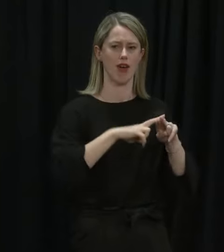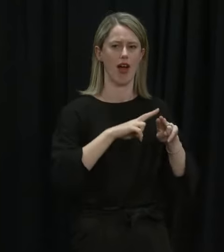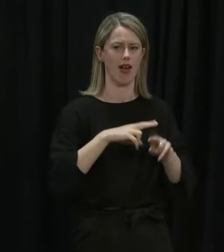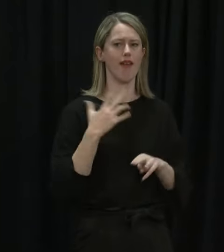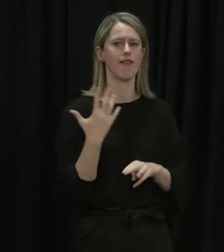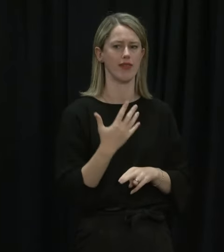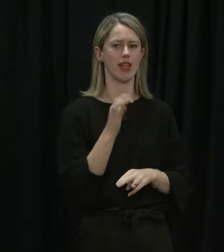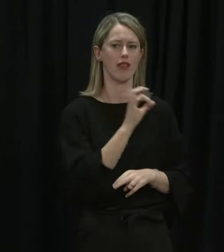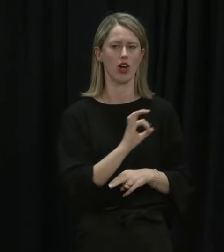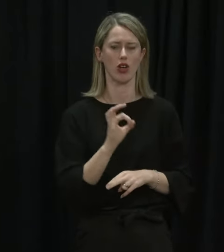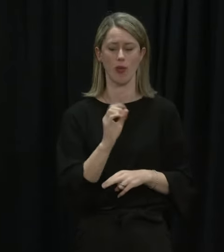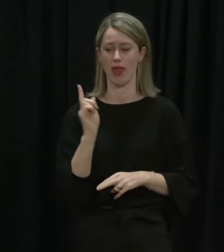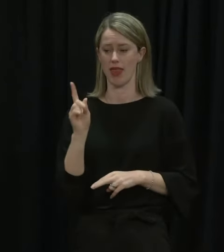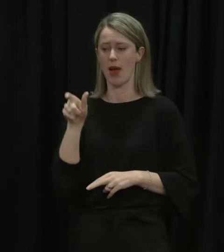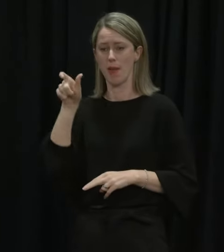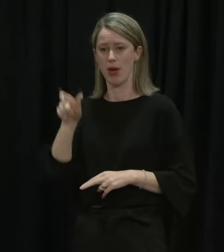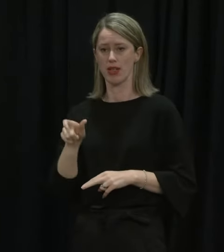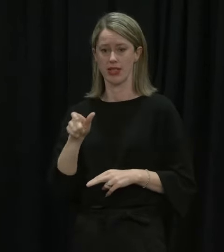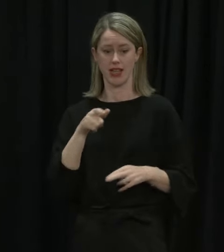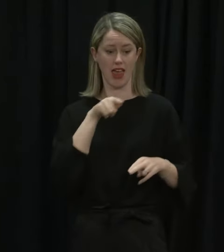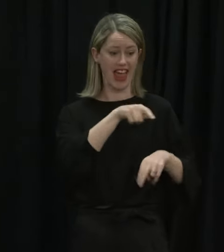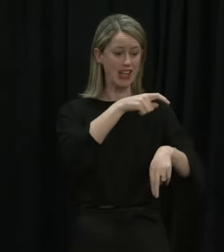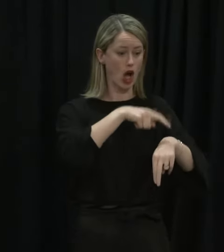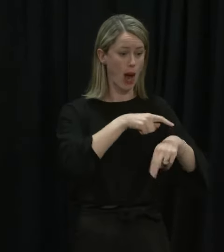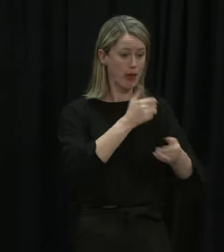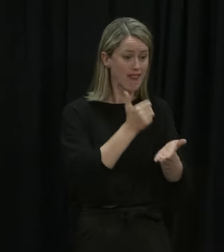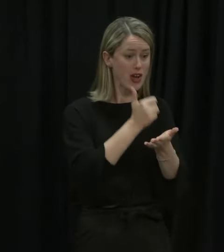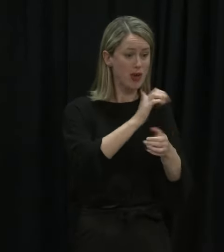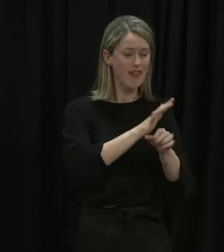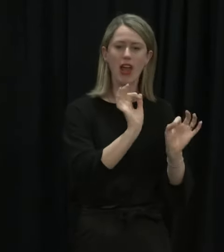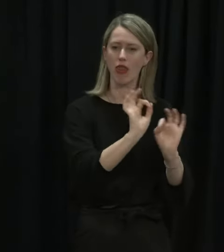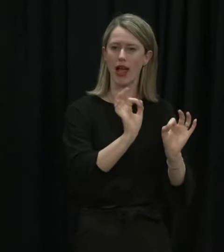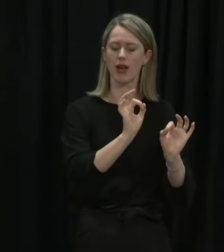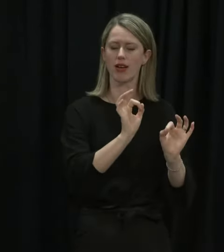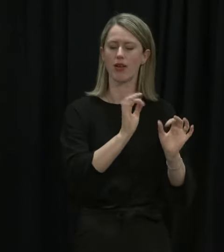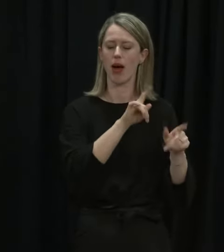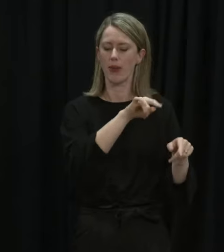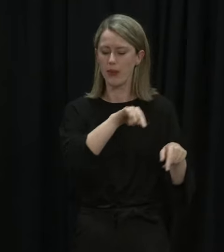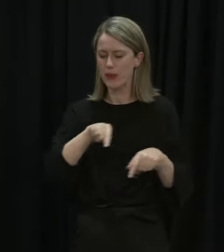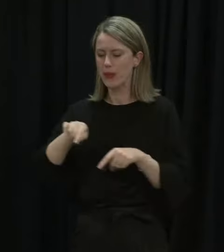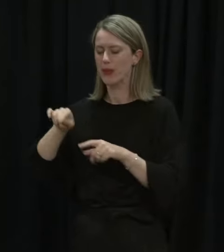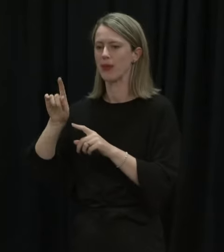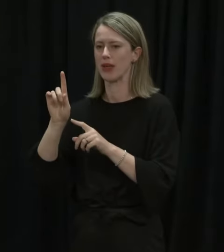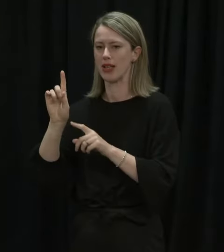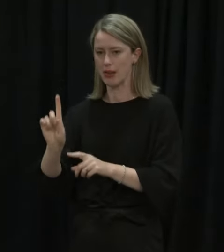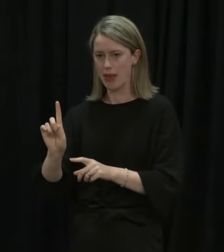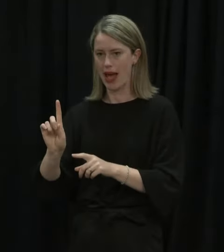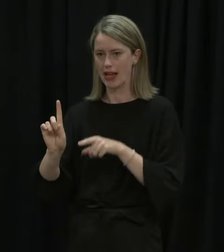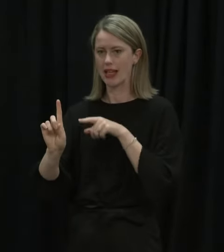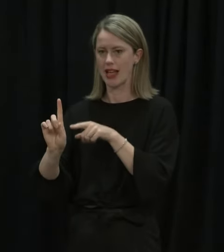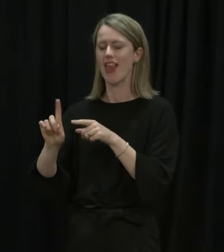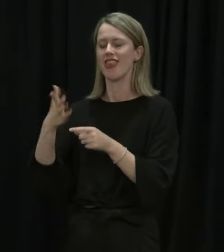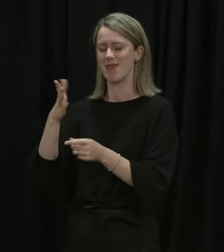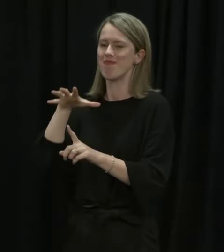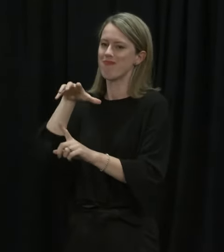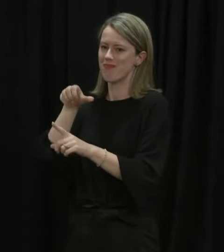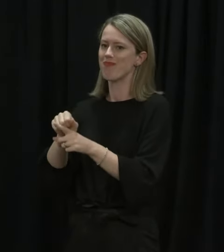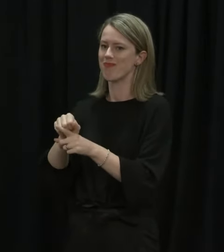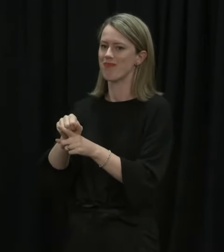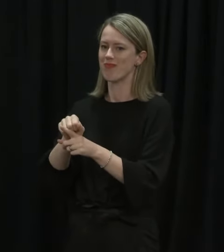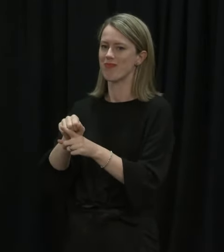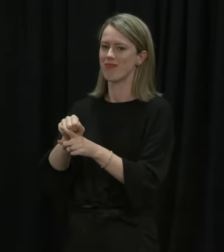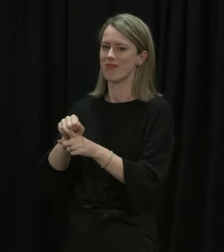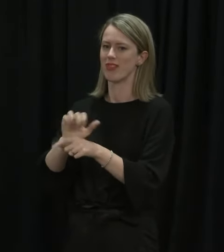of October. They were not a confirmed case during their travel, and subsequently turned positive when they returned to